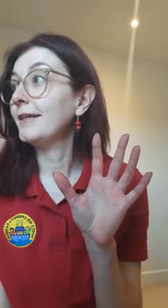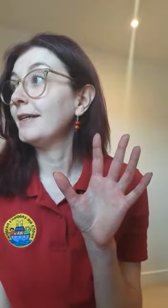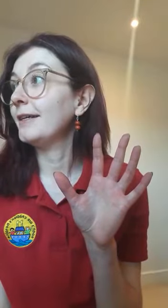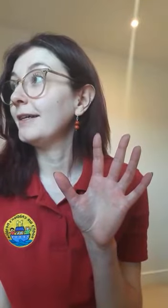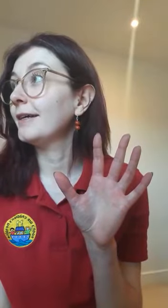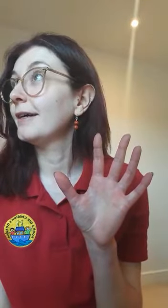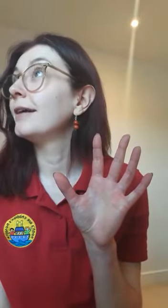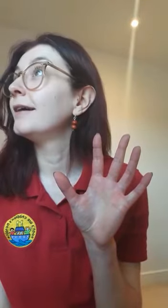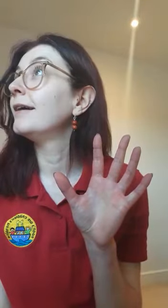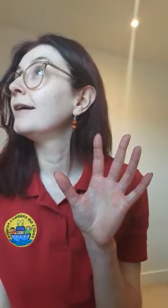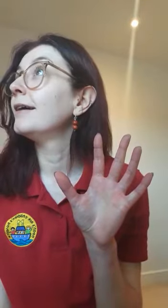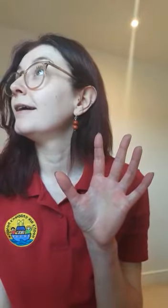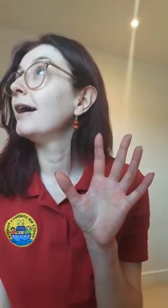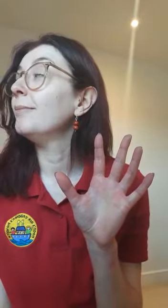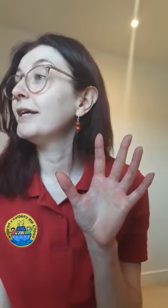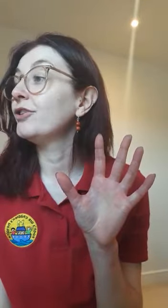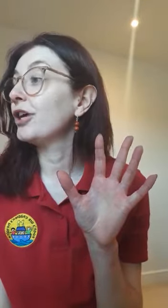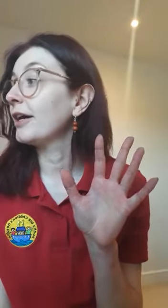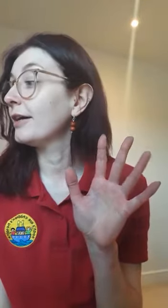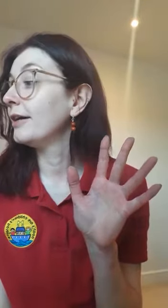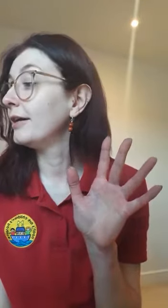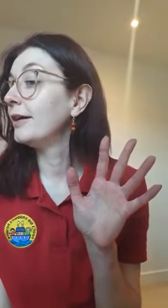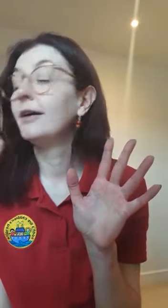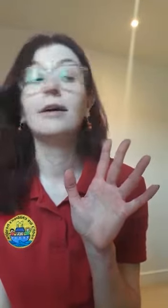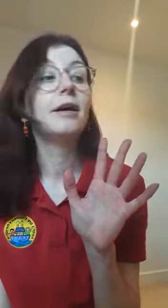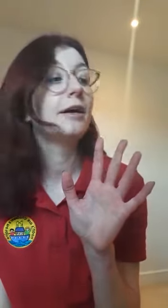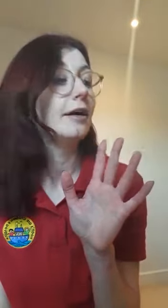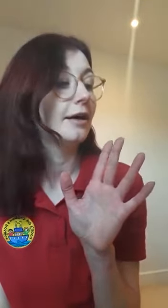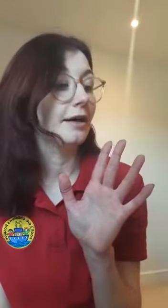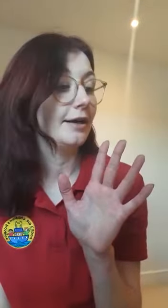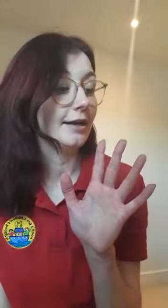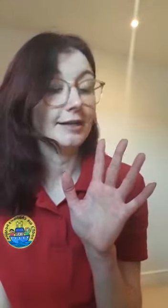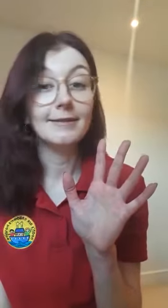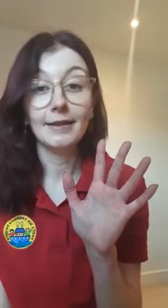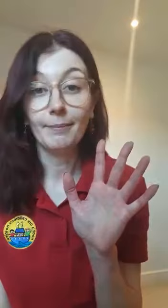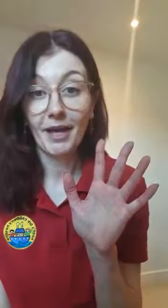a picture. And I can see a pen.